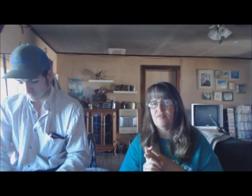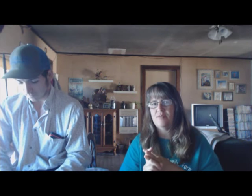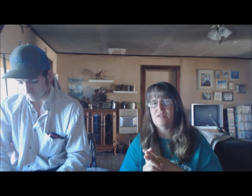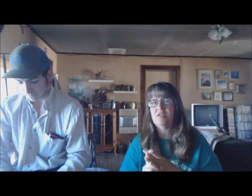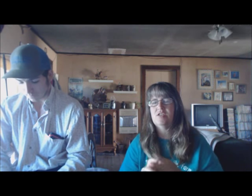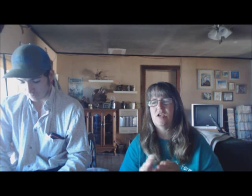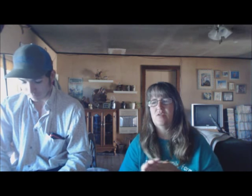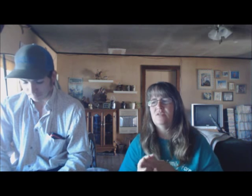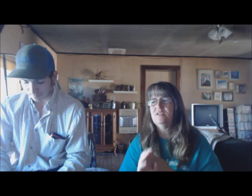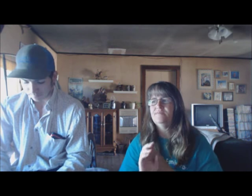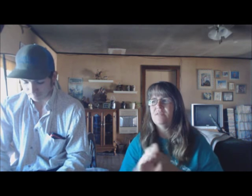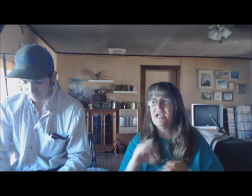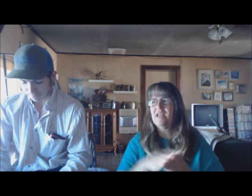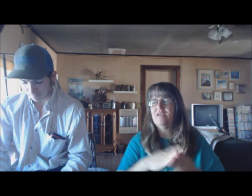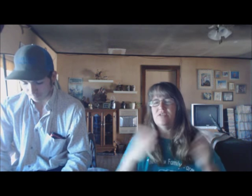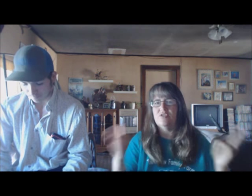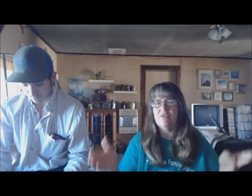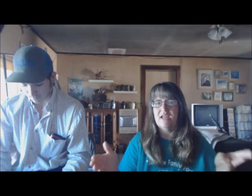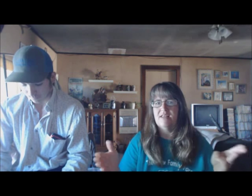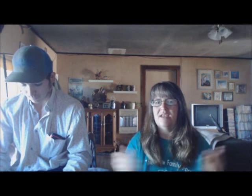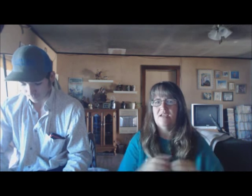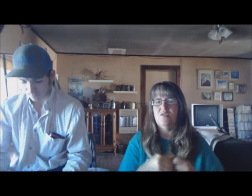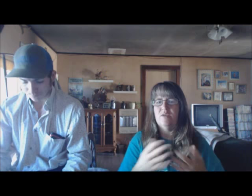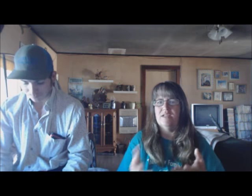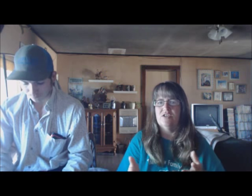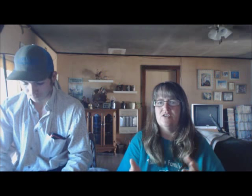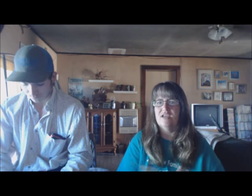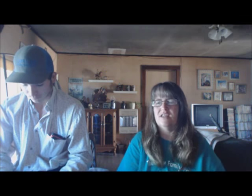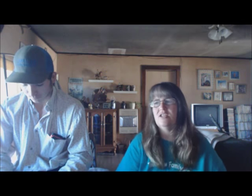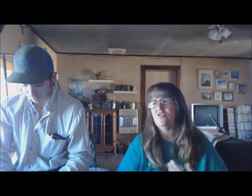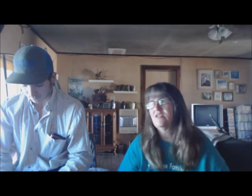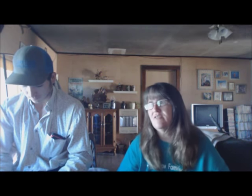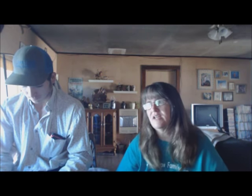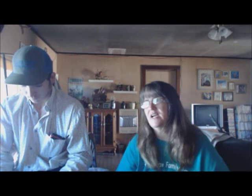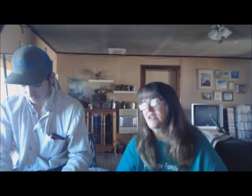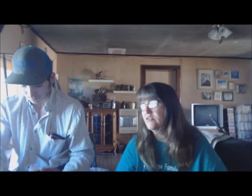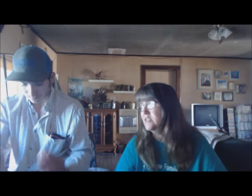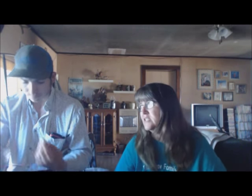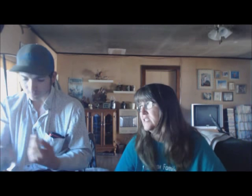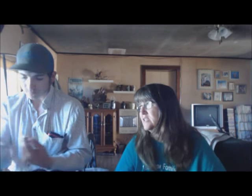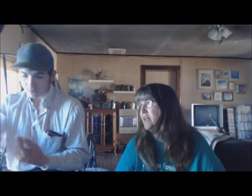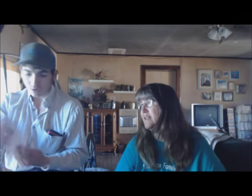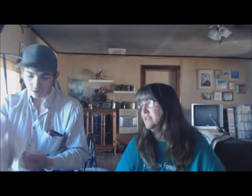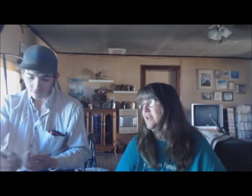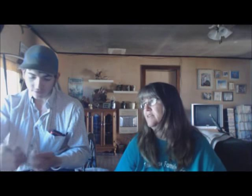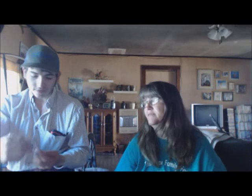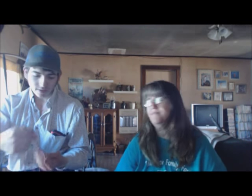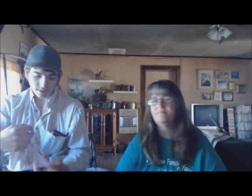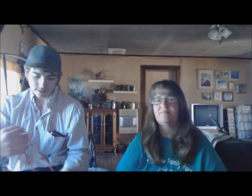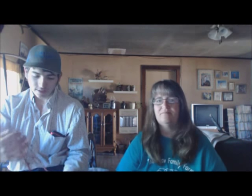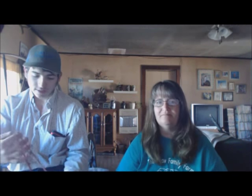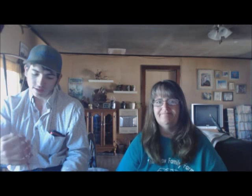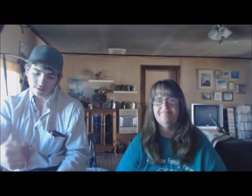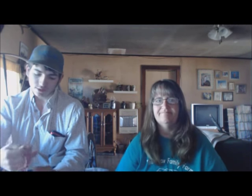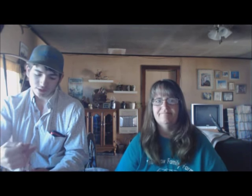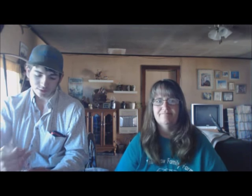performance. So, it was a three-day thing. You went and did your thing, and then you didn't find out how you did until last night. found out last night on the radio.